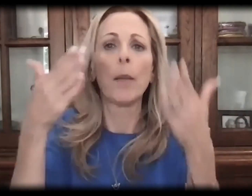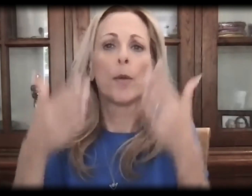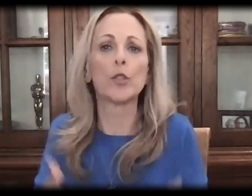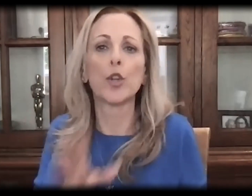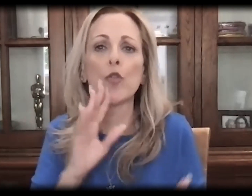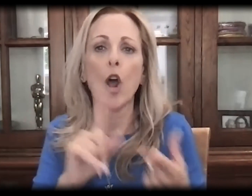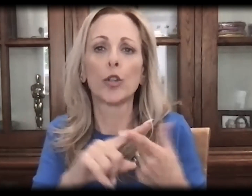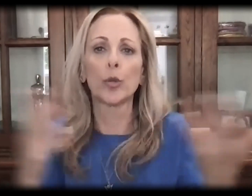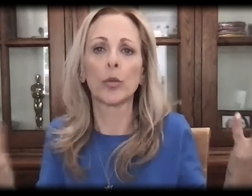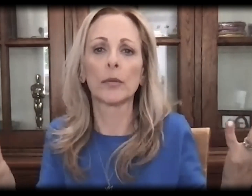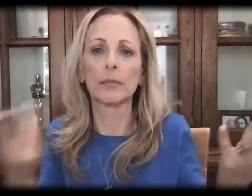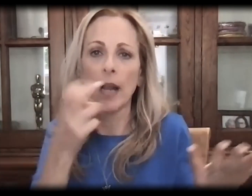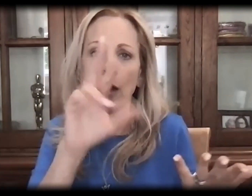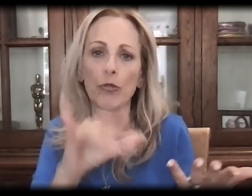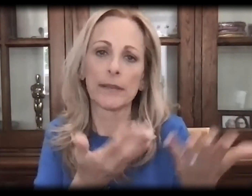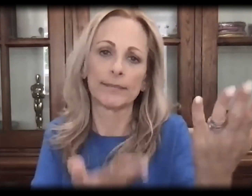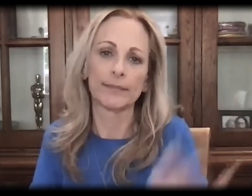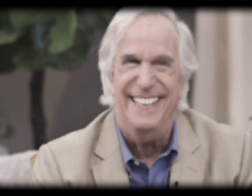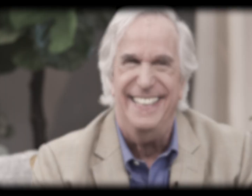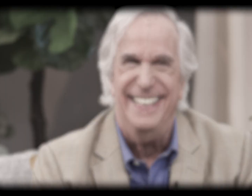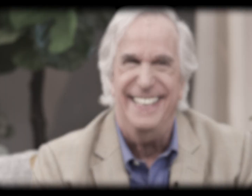So who better to talk to than Henry?